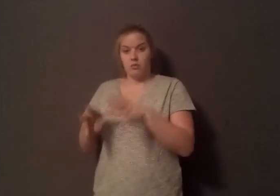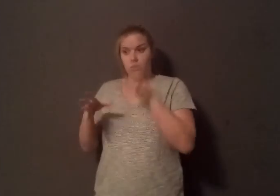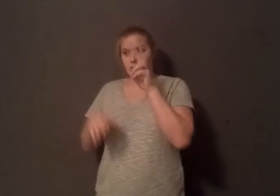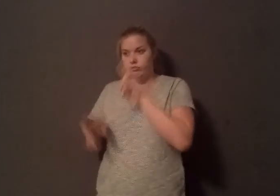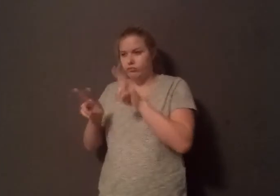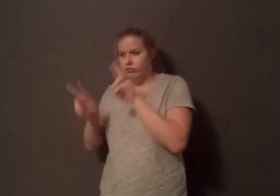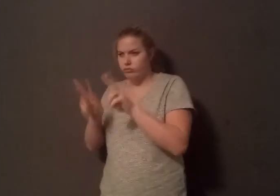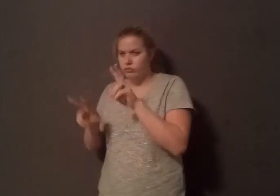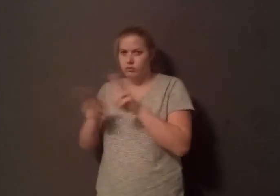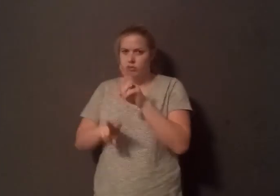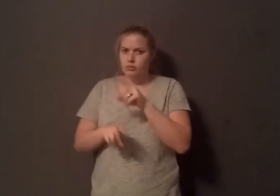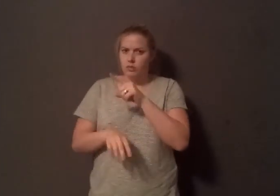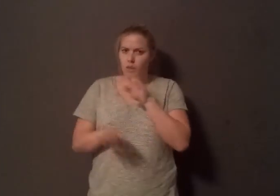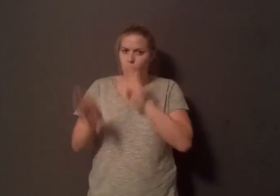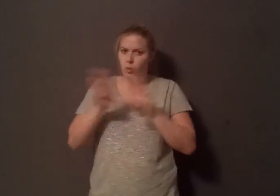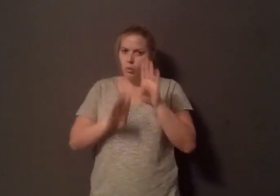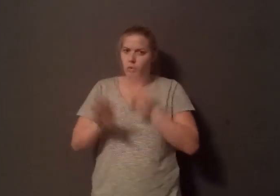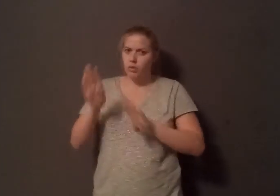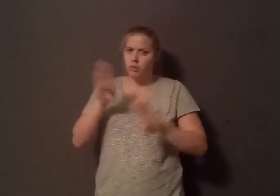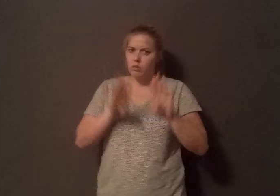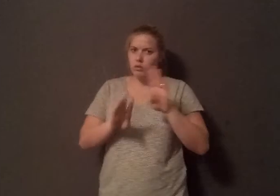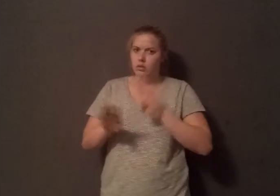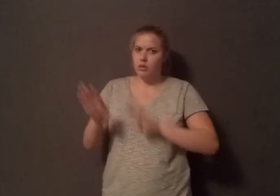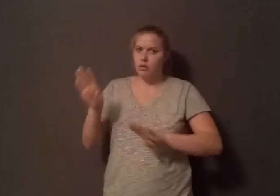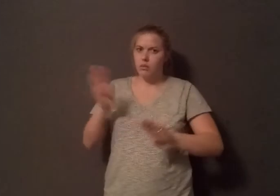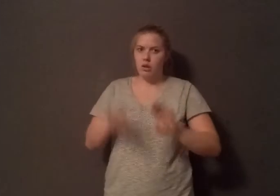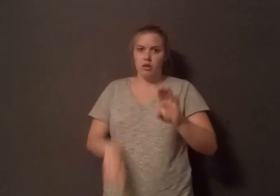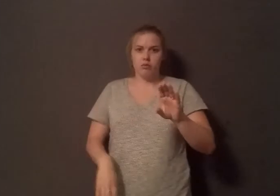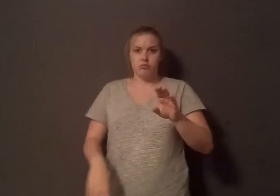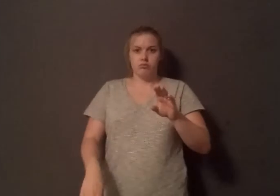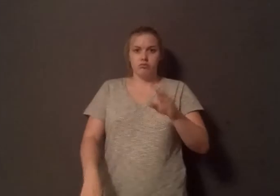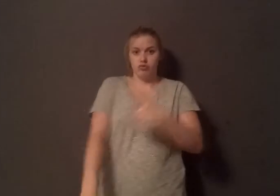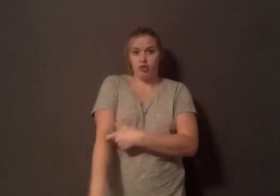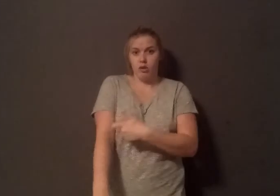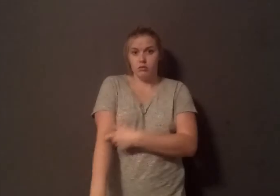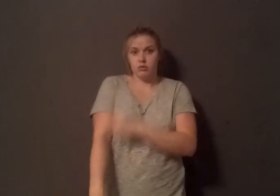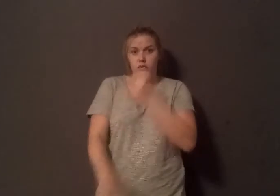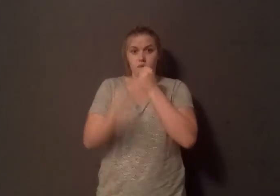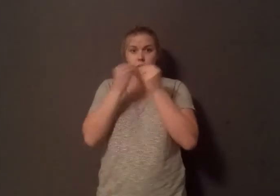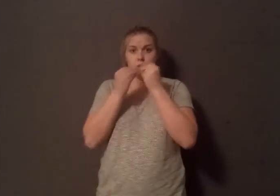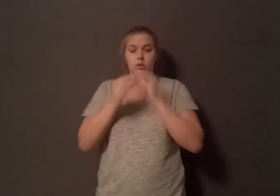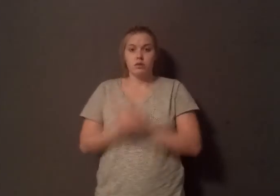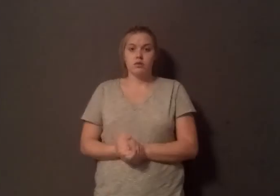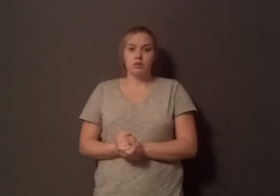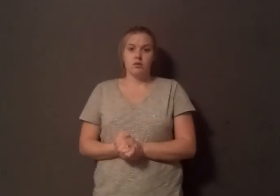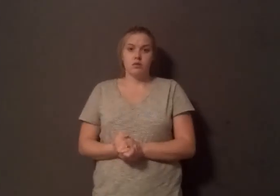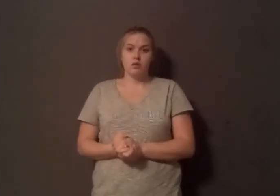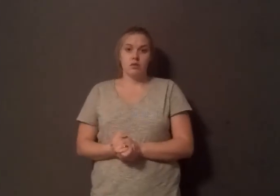group, to see how concerned we need to be about drugs in our food. So that we know of, there are at least 450 different drugs that are administered